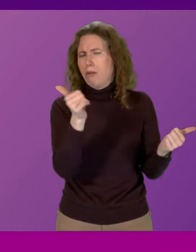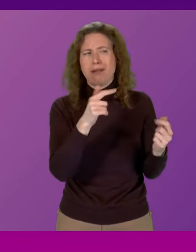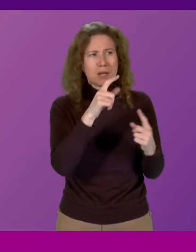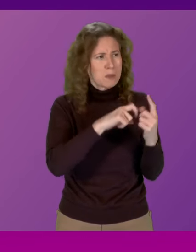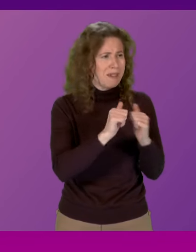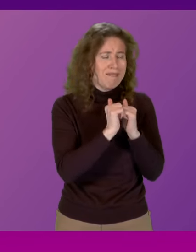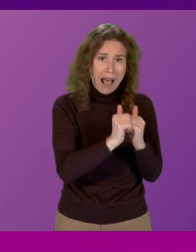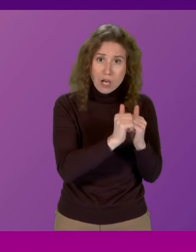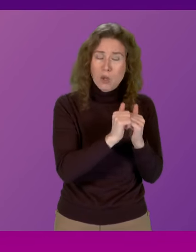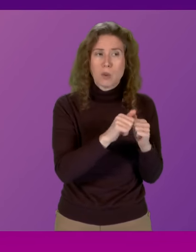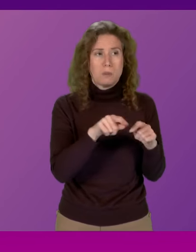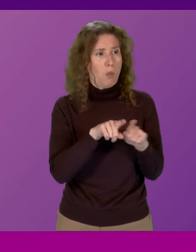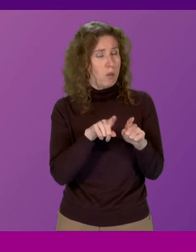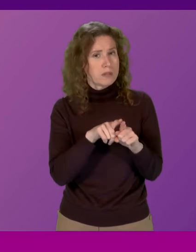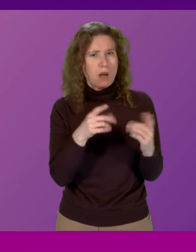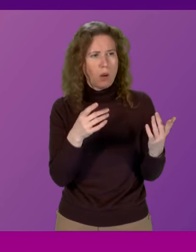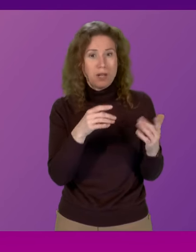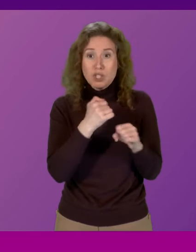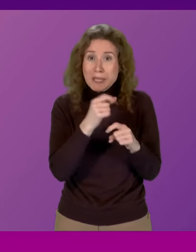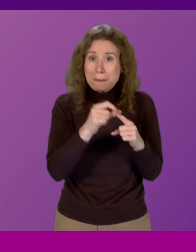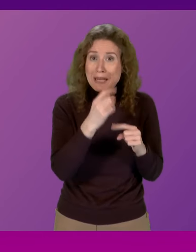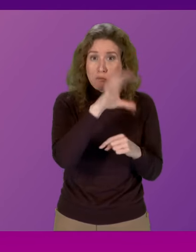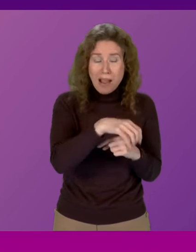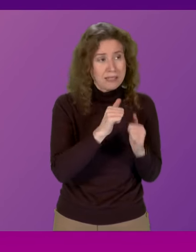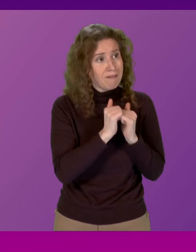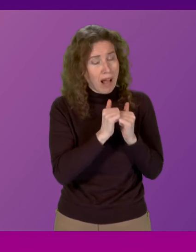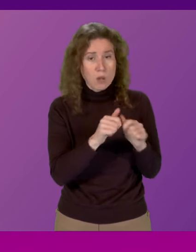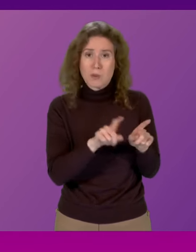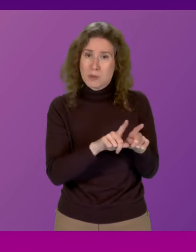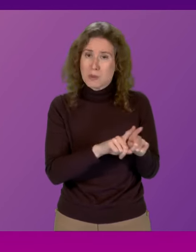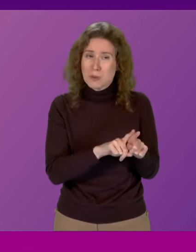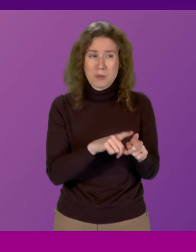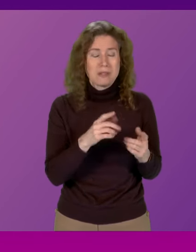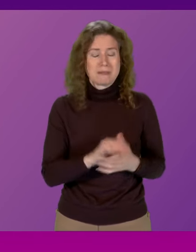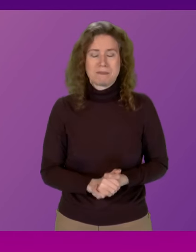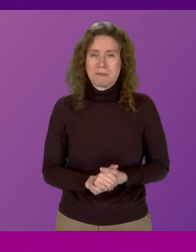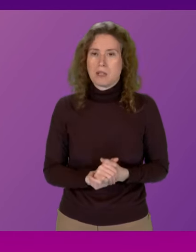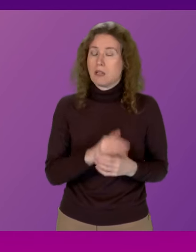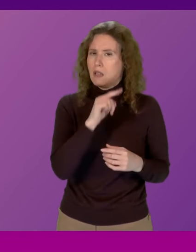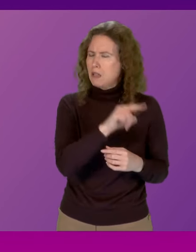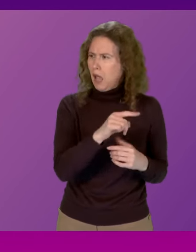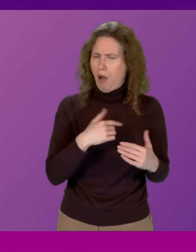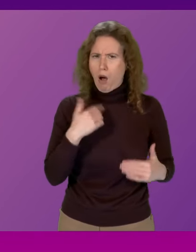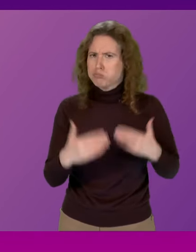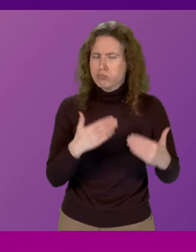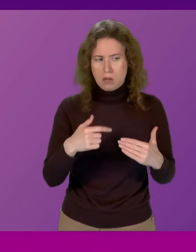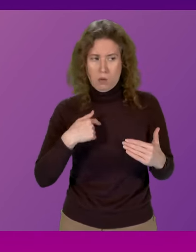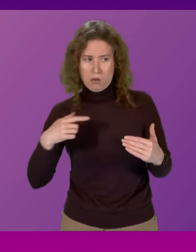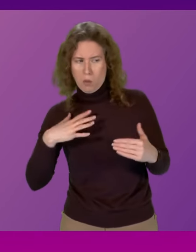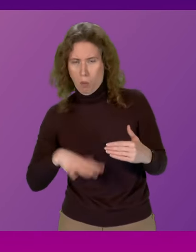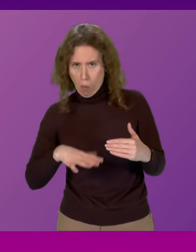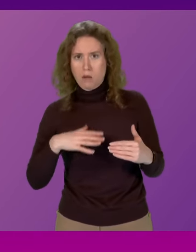not just by the communities but indeed by the GP practices that they serve and they are at the forefront of our efforts to address